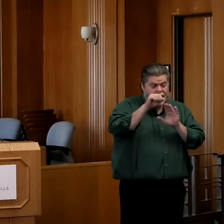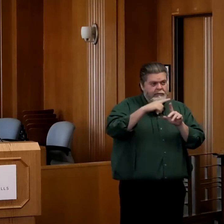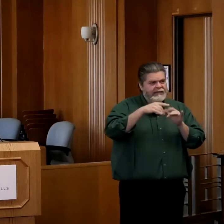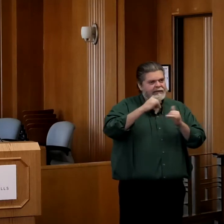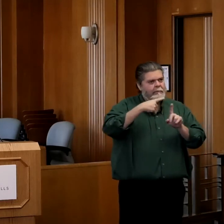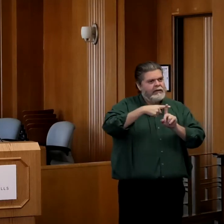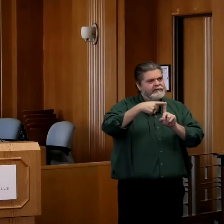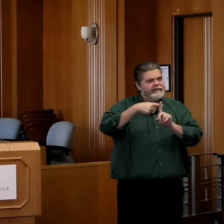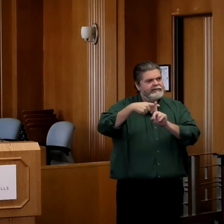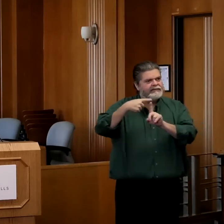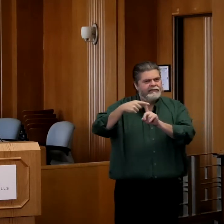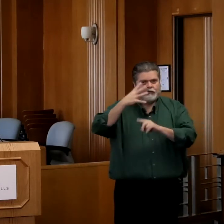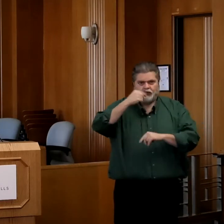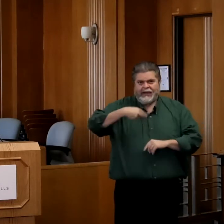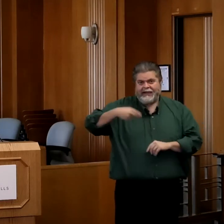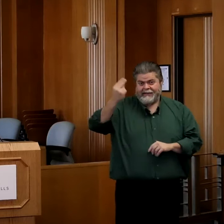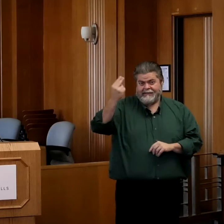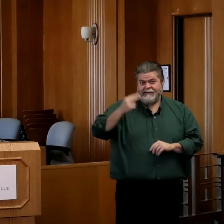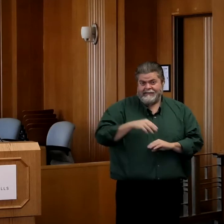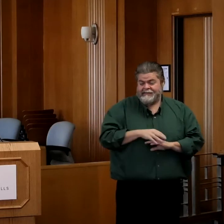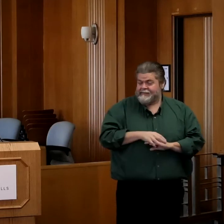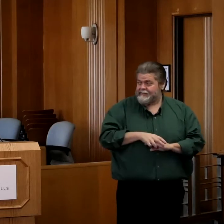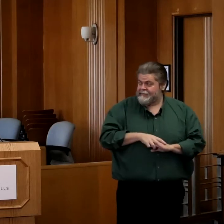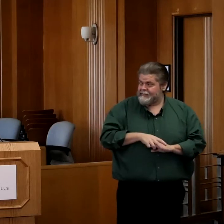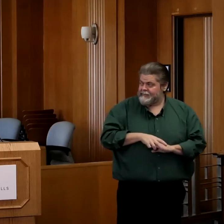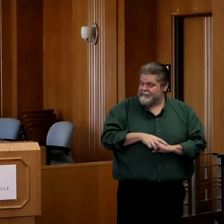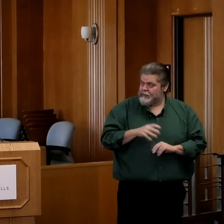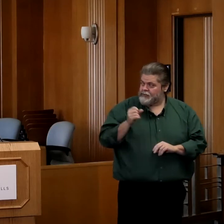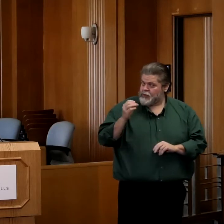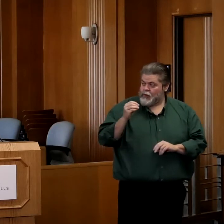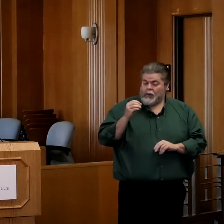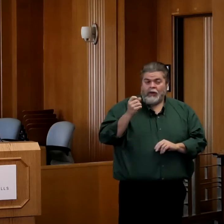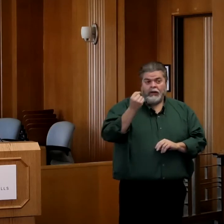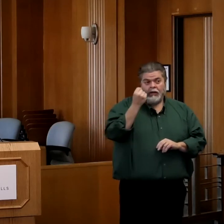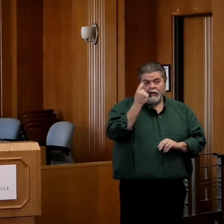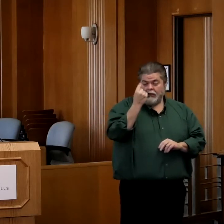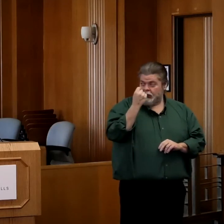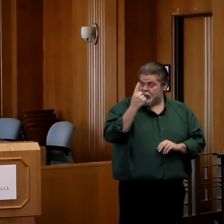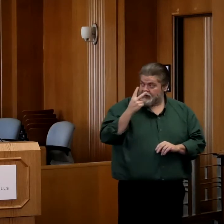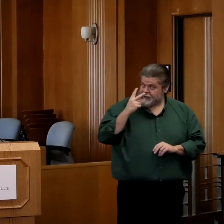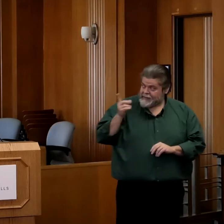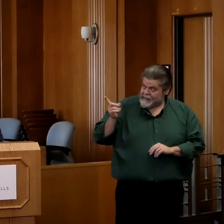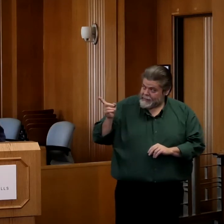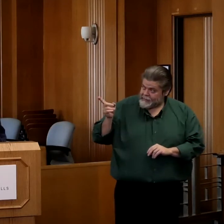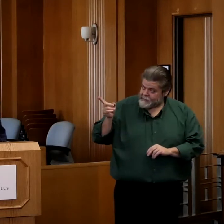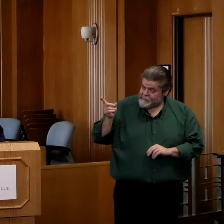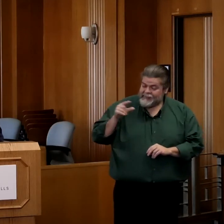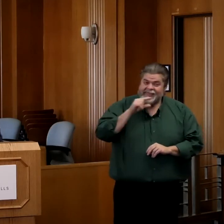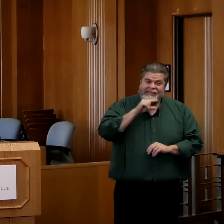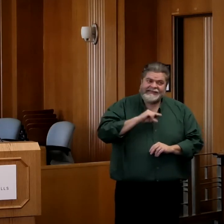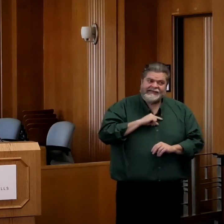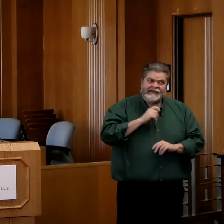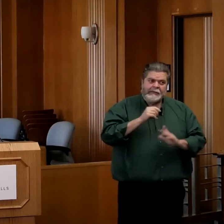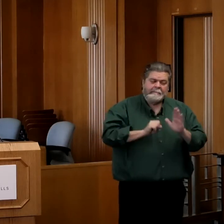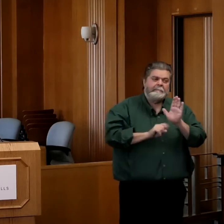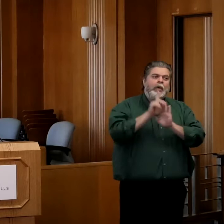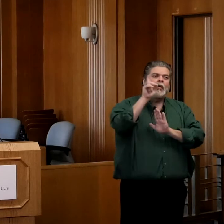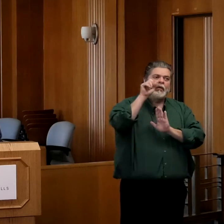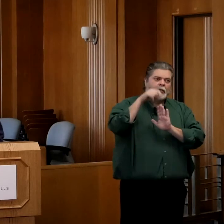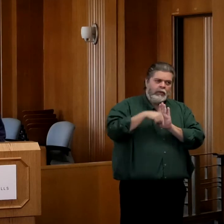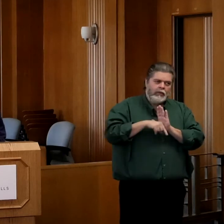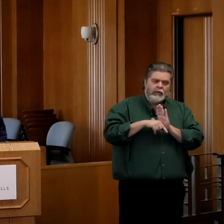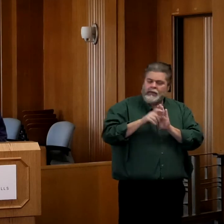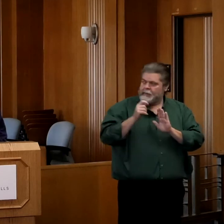rate is still extremely high. But that being said, obviously taking out the Thanksgiving Day trend there, there